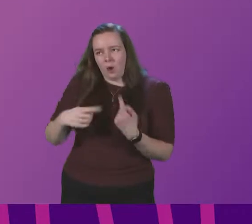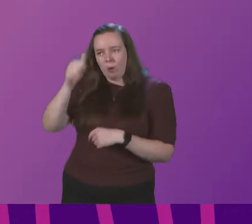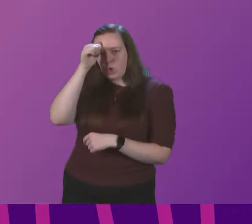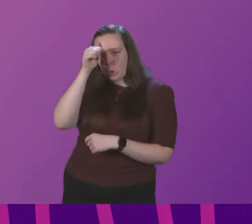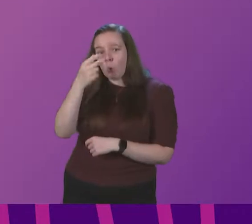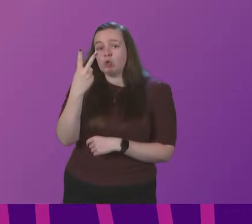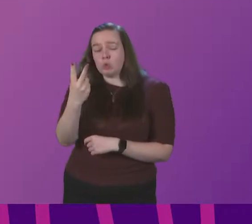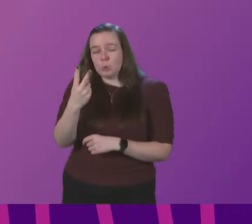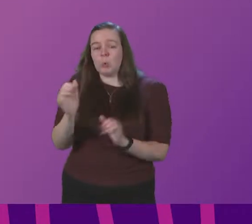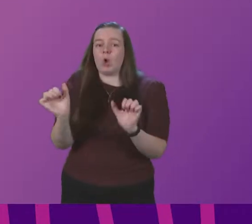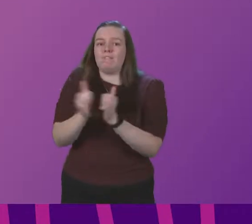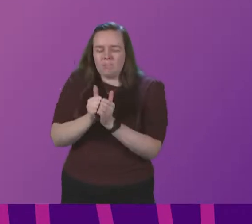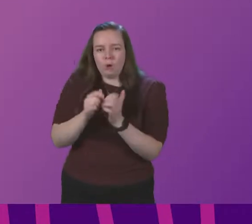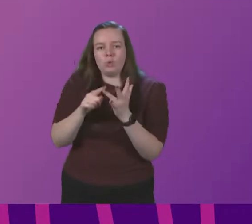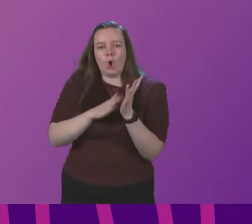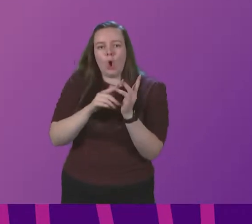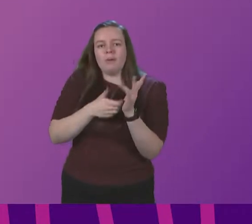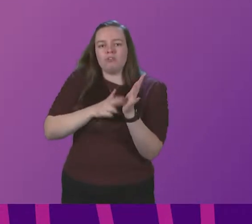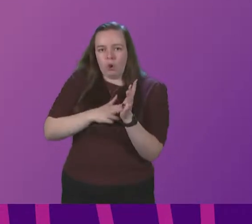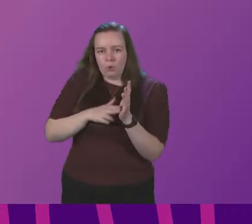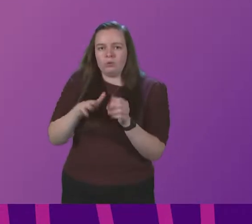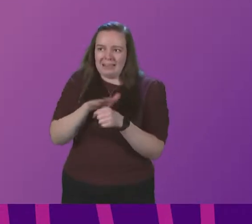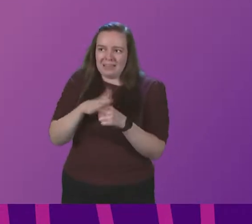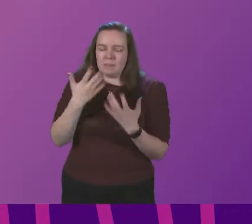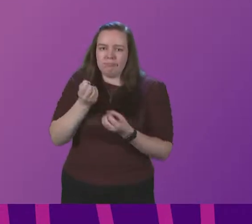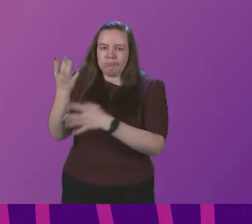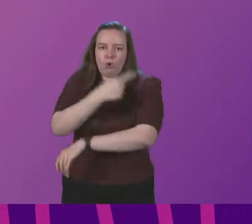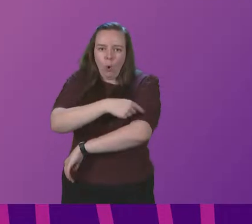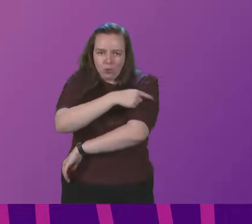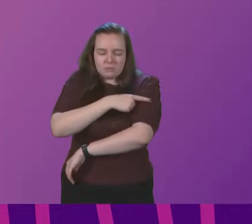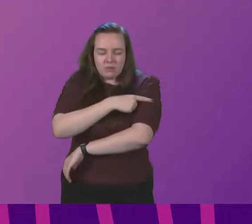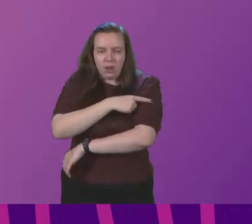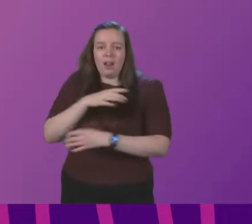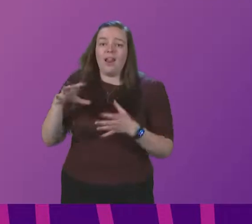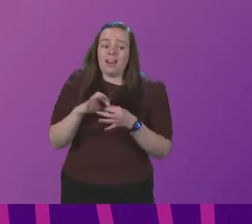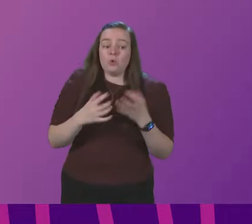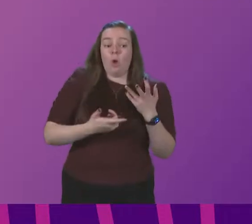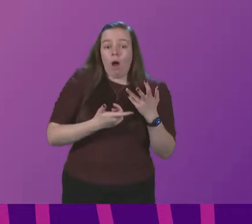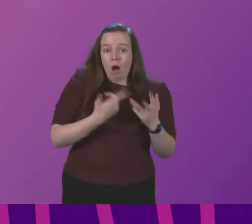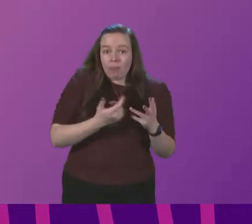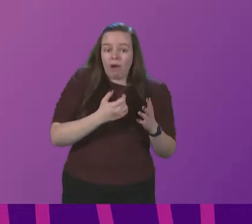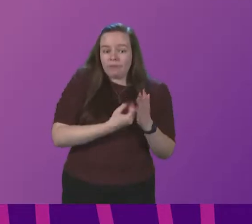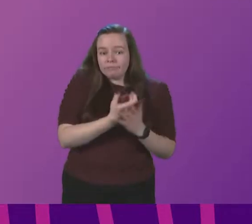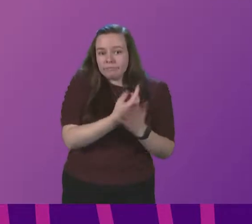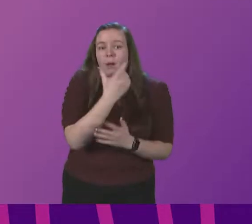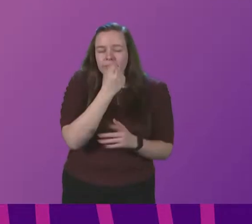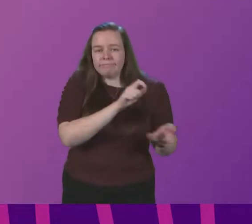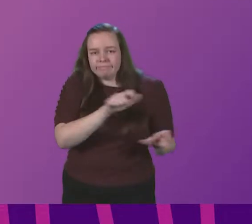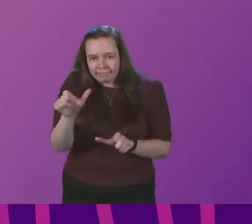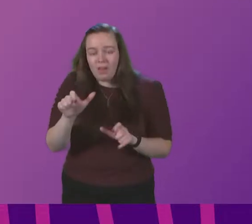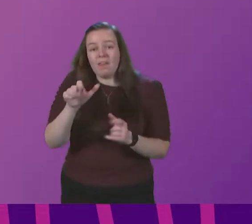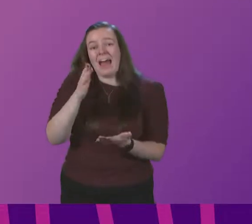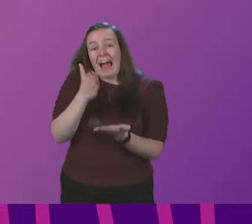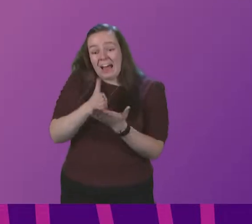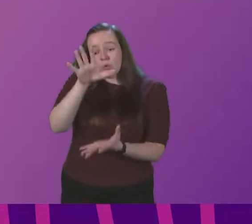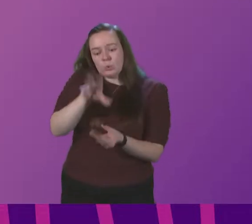of two confirmed Omicron cases who are in hospital. Sequencing of other possible cases continues, and the actual total is likely